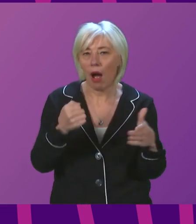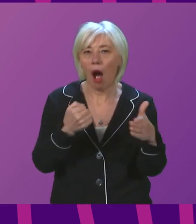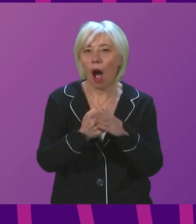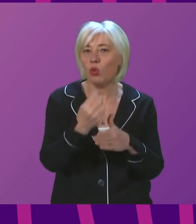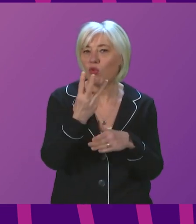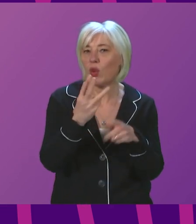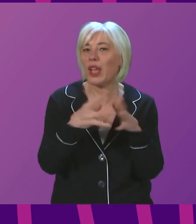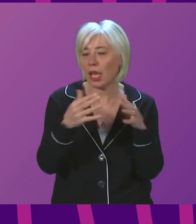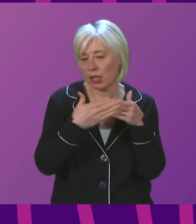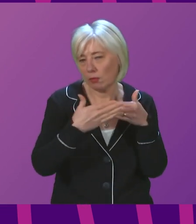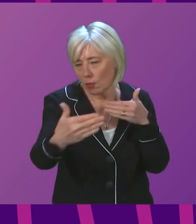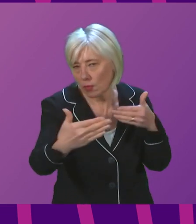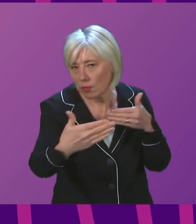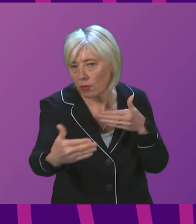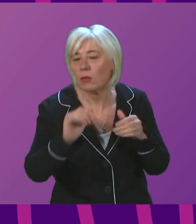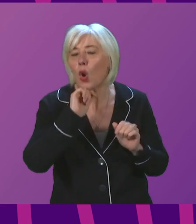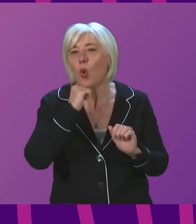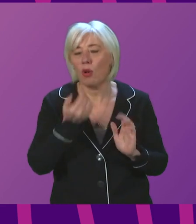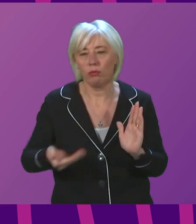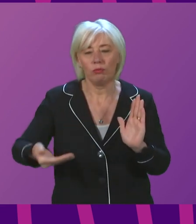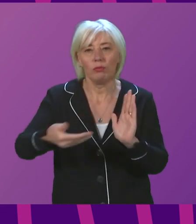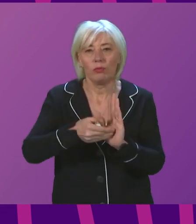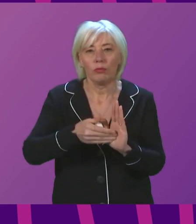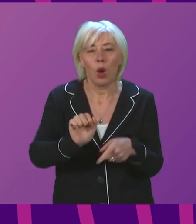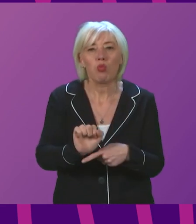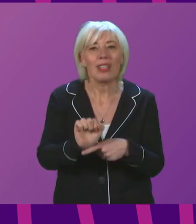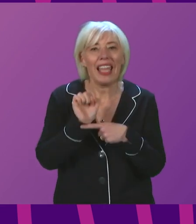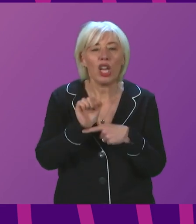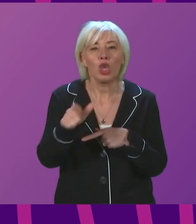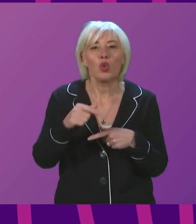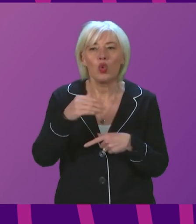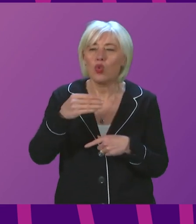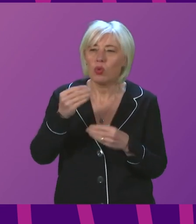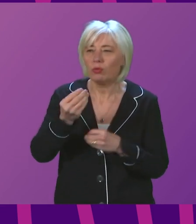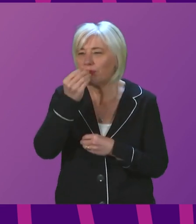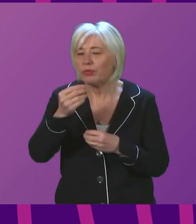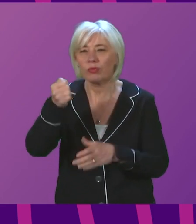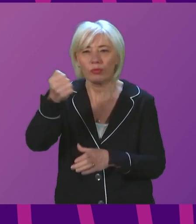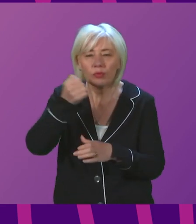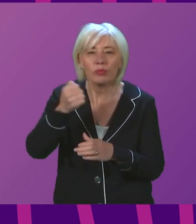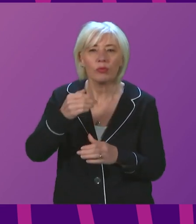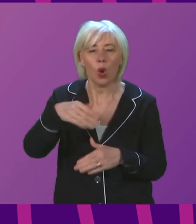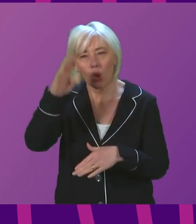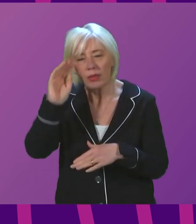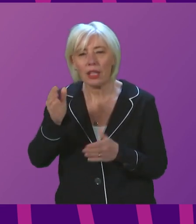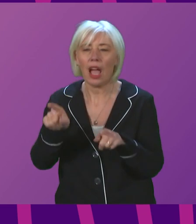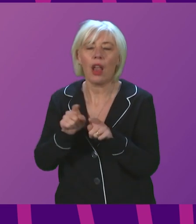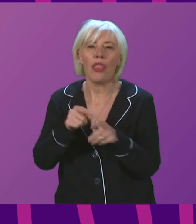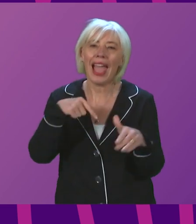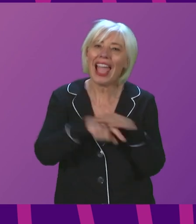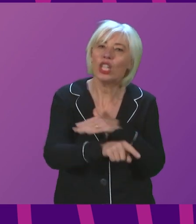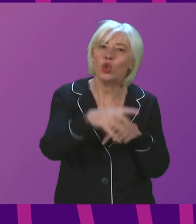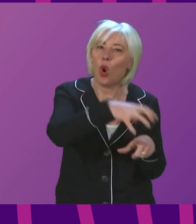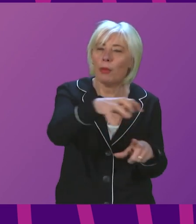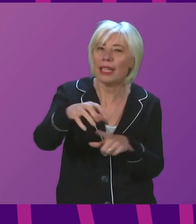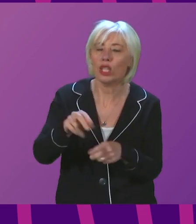three weeks, we intend to introduce some further protections in hospitality settings and other indoor public places to reduce